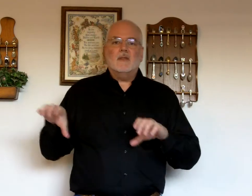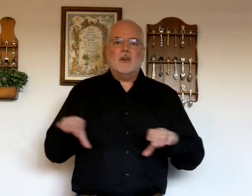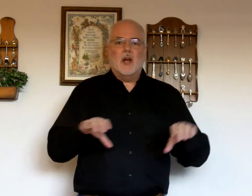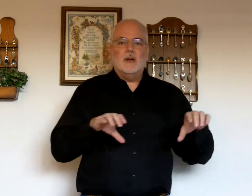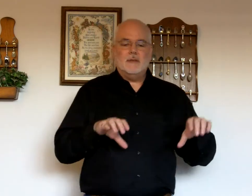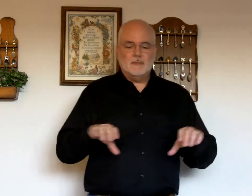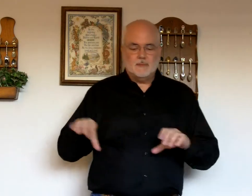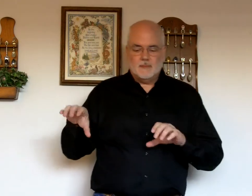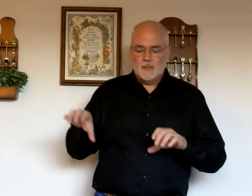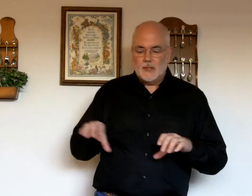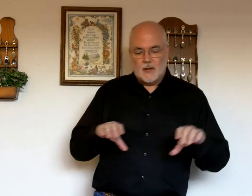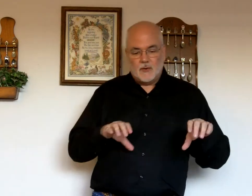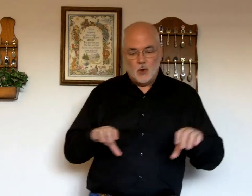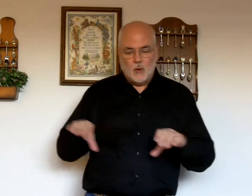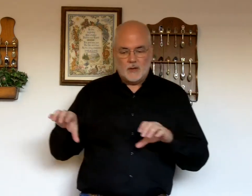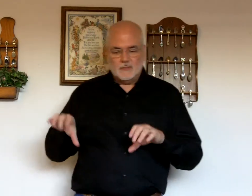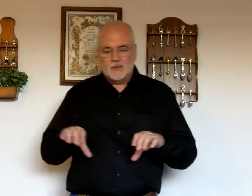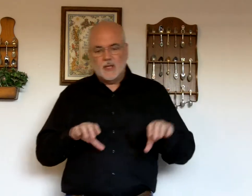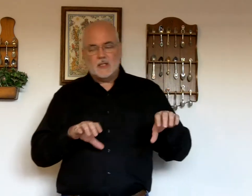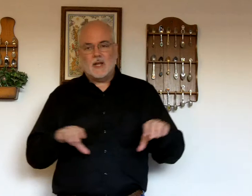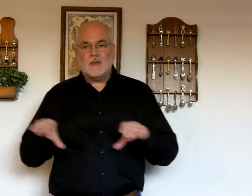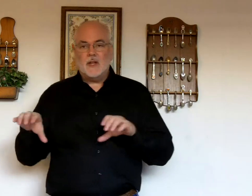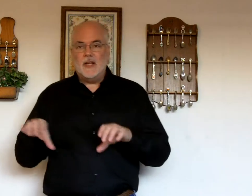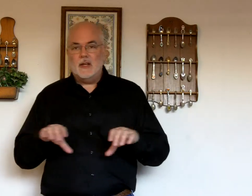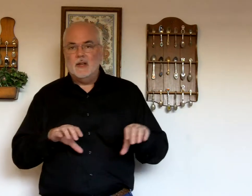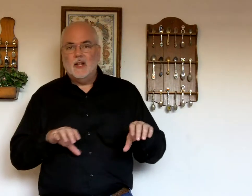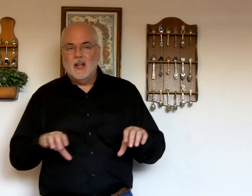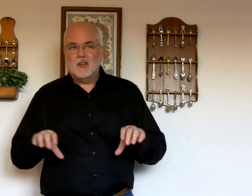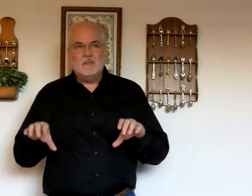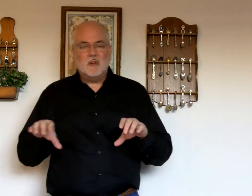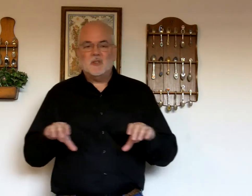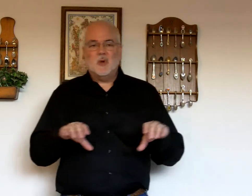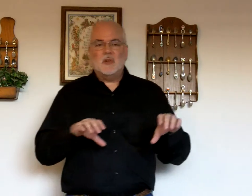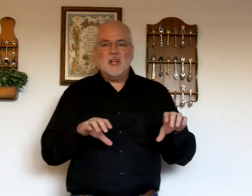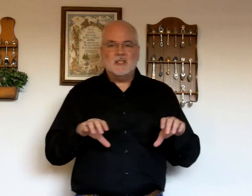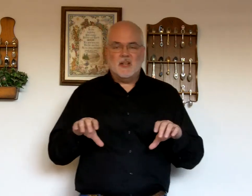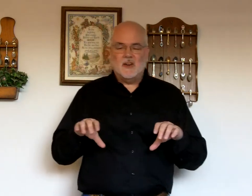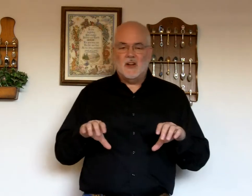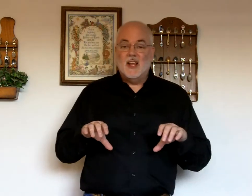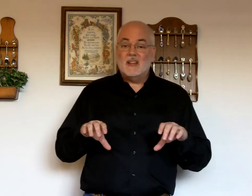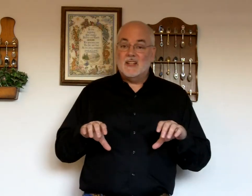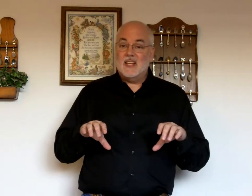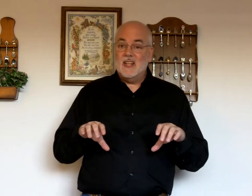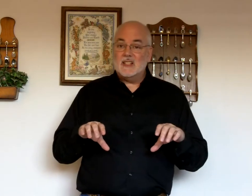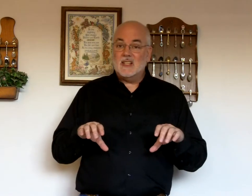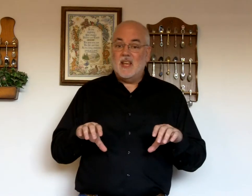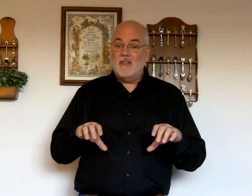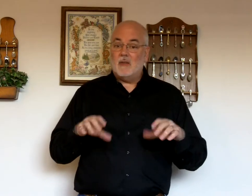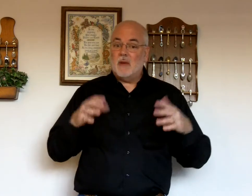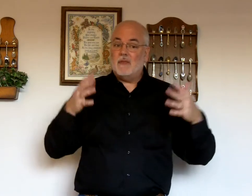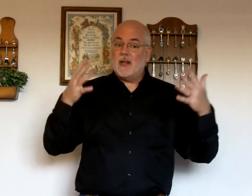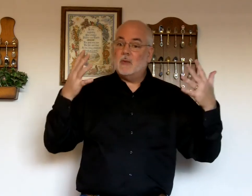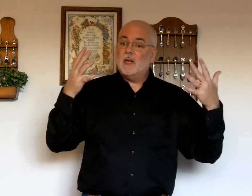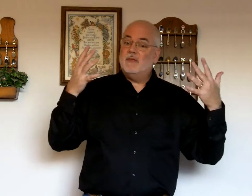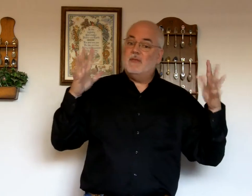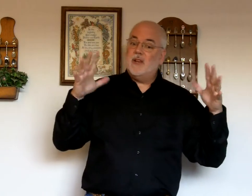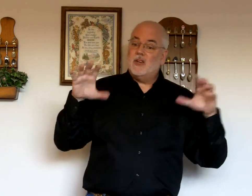for done. This is the sign for doing. This is the sign for did. And there's no tense here. The tense is given by the fact that we did finished